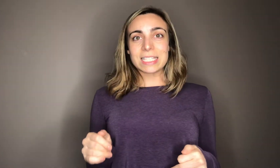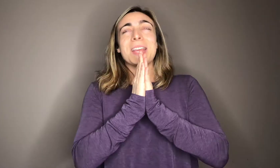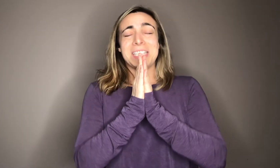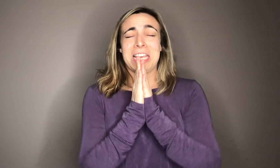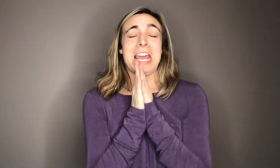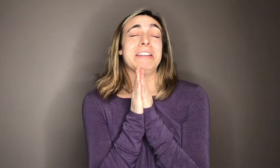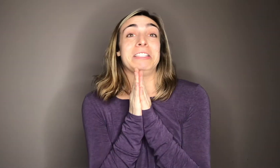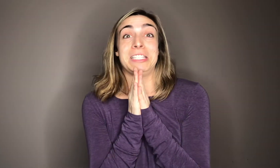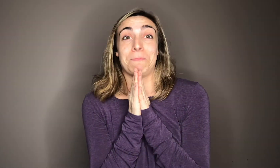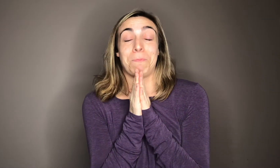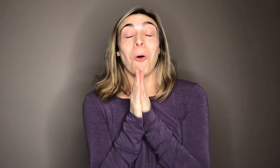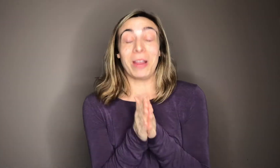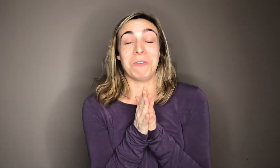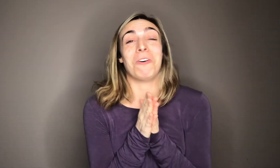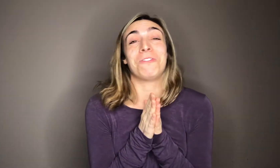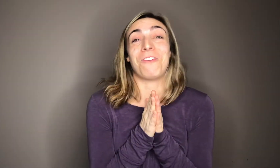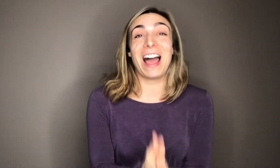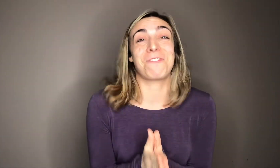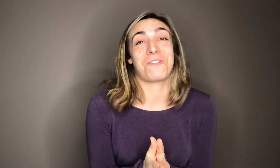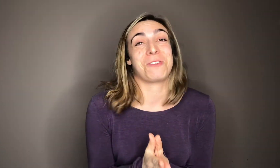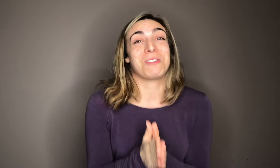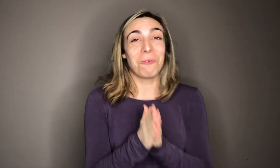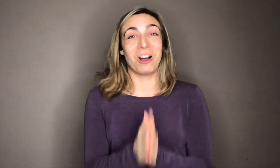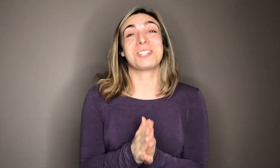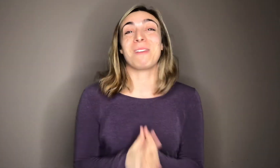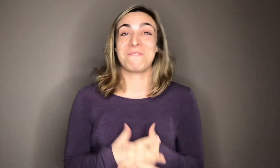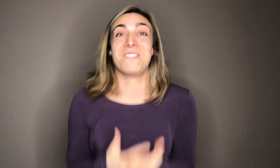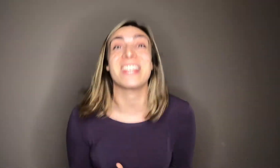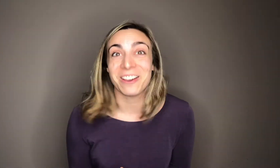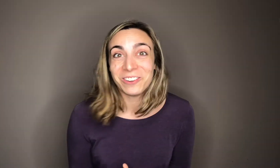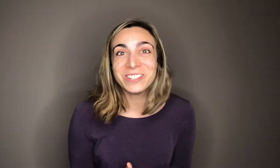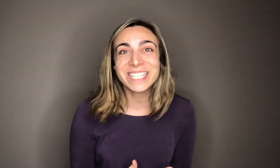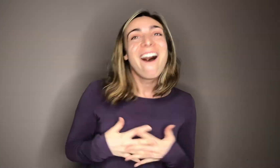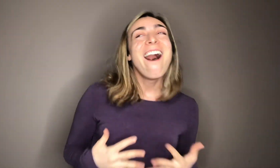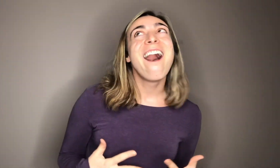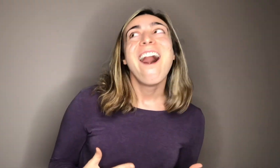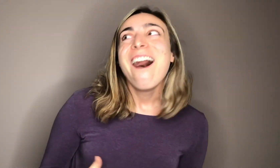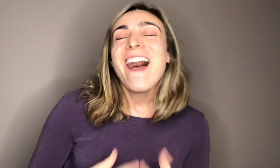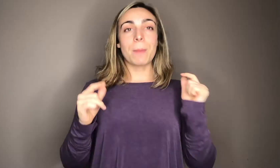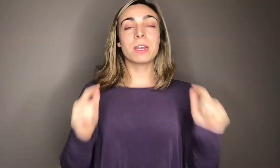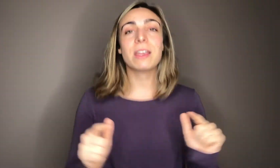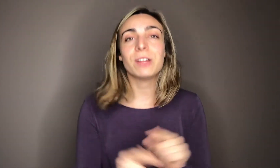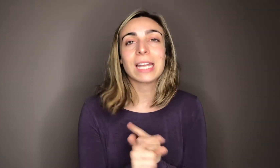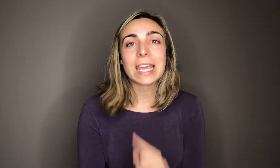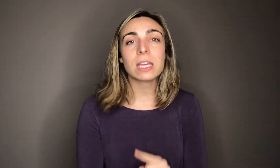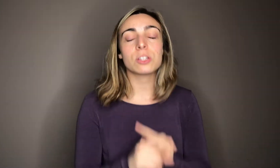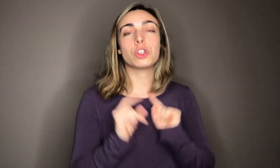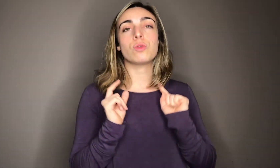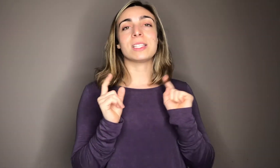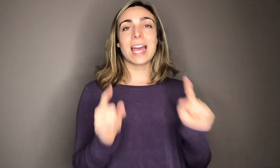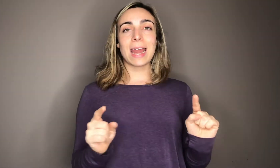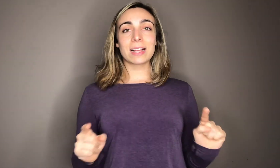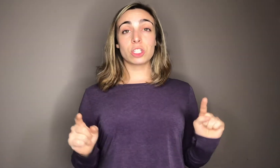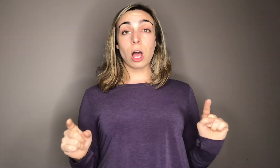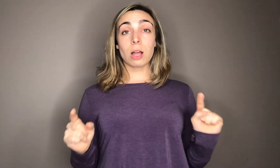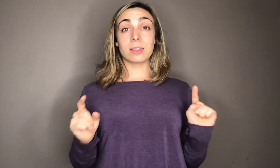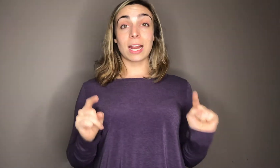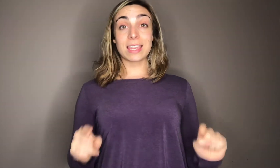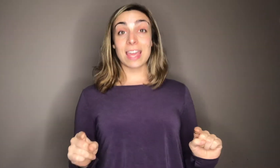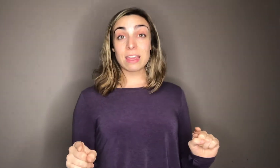because I can't disappoint all five of you that watch my videos I'm gonna give a link to the TEDx talk that I gave